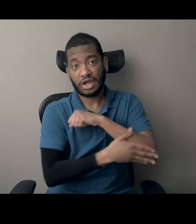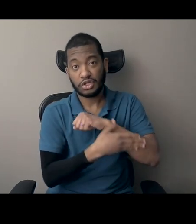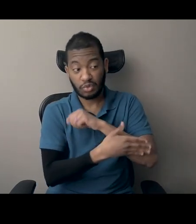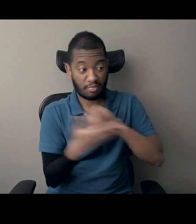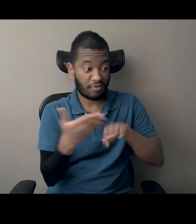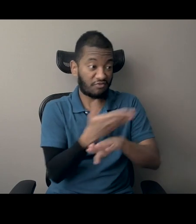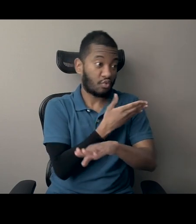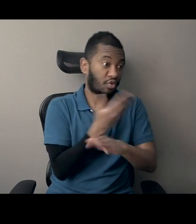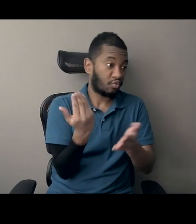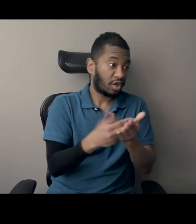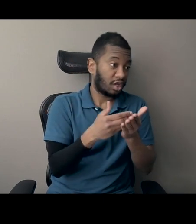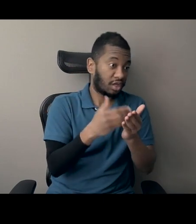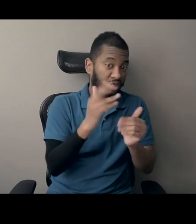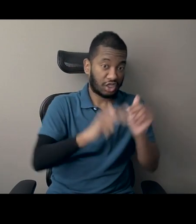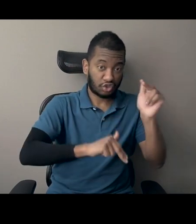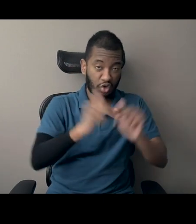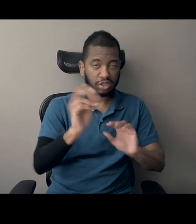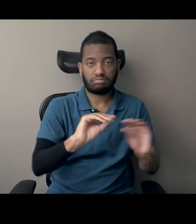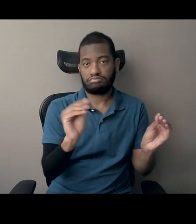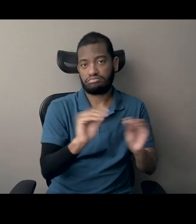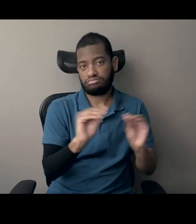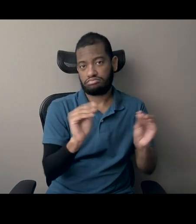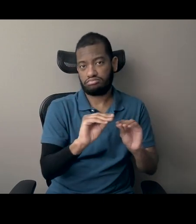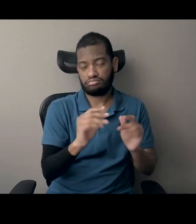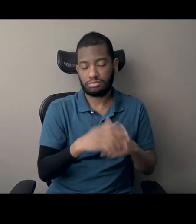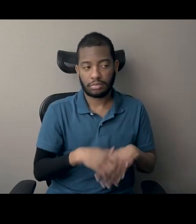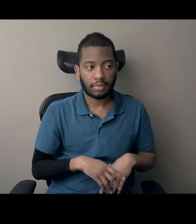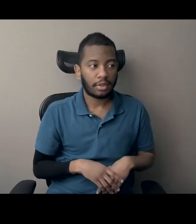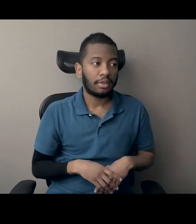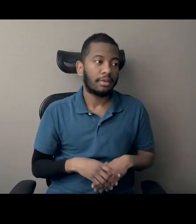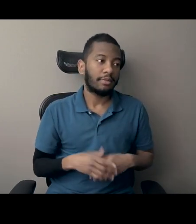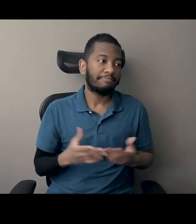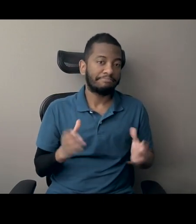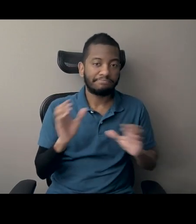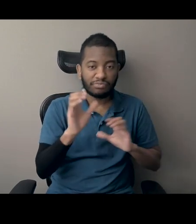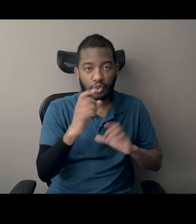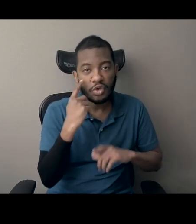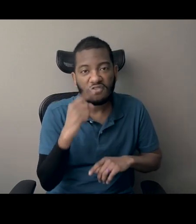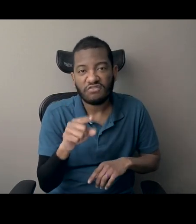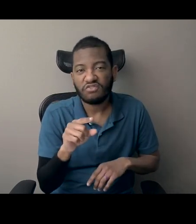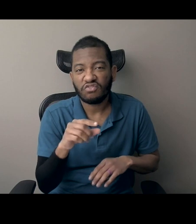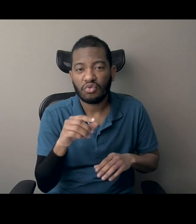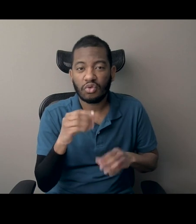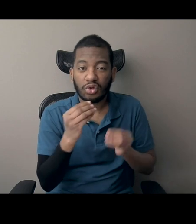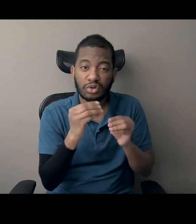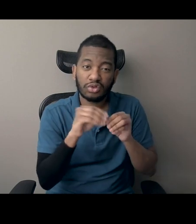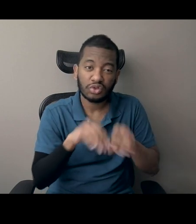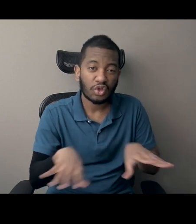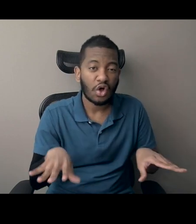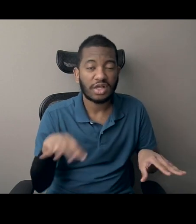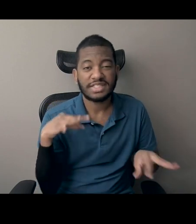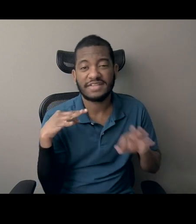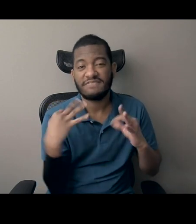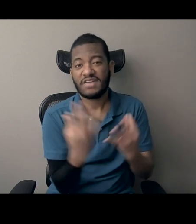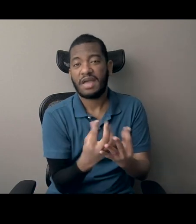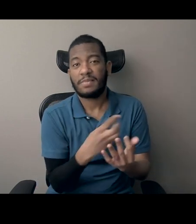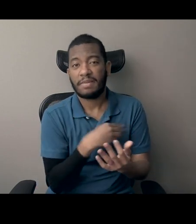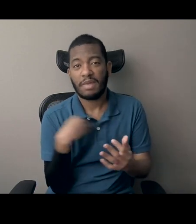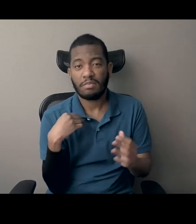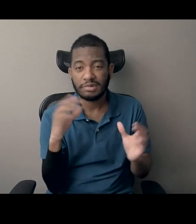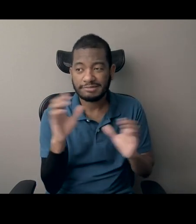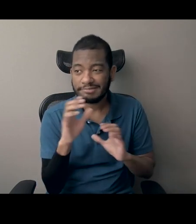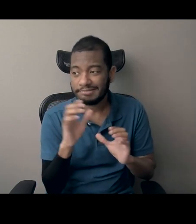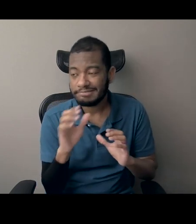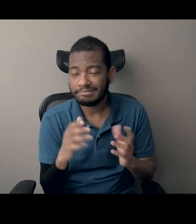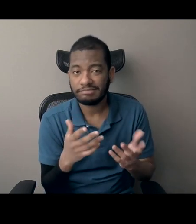churches and trying to reunite with lost family members and just all of the ways that, that I saw